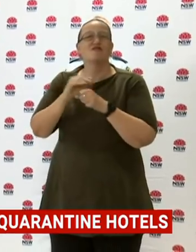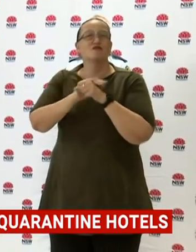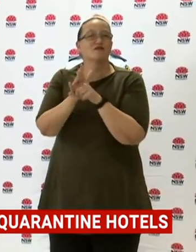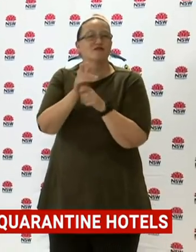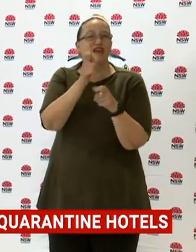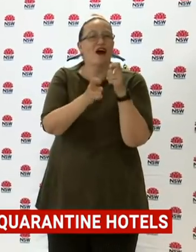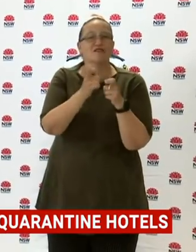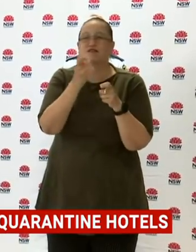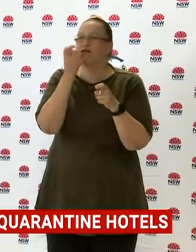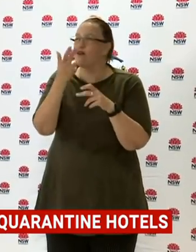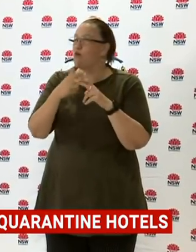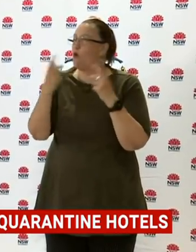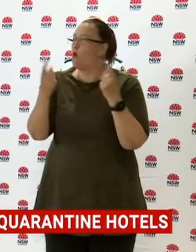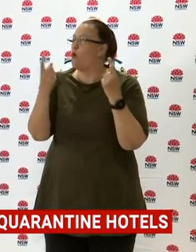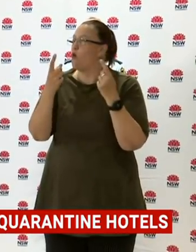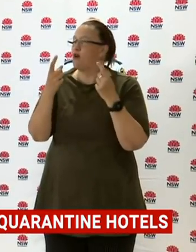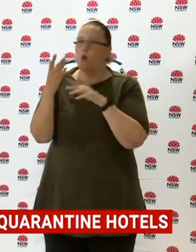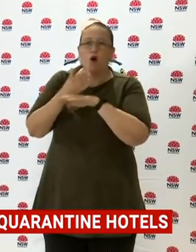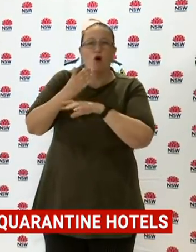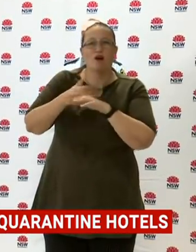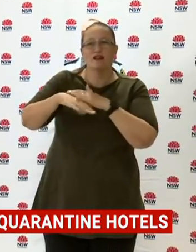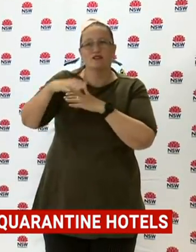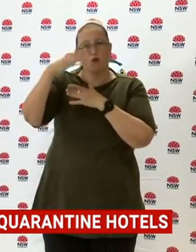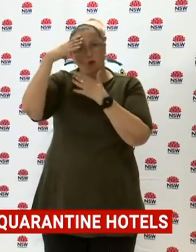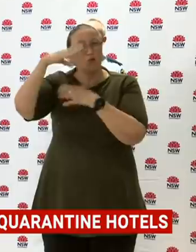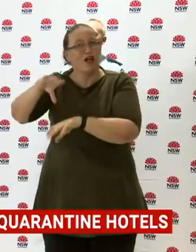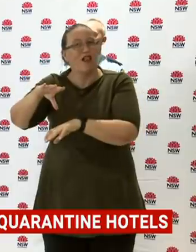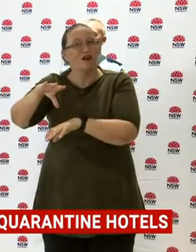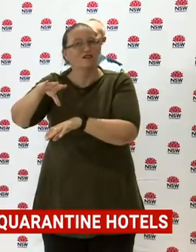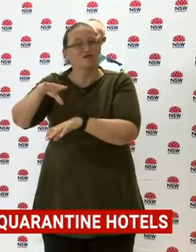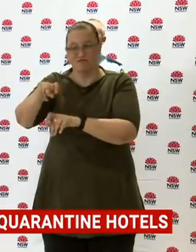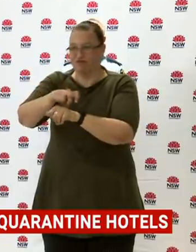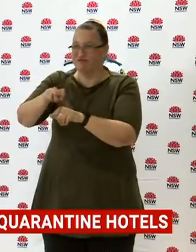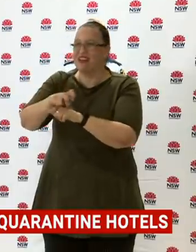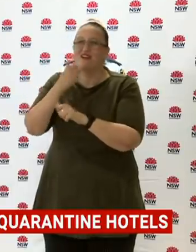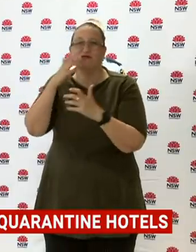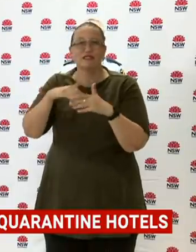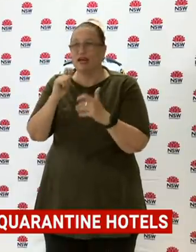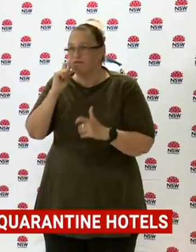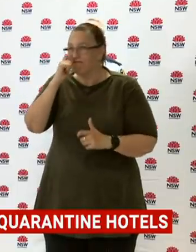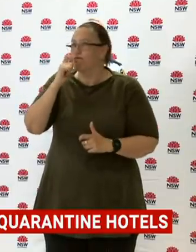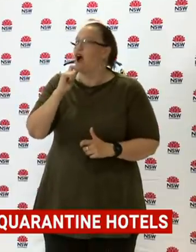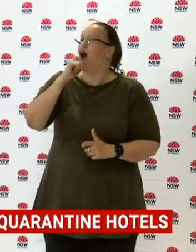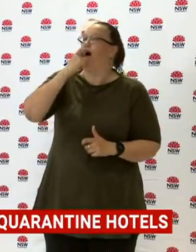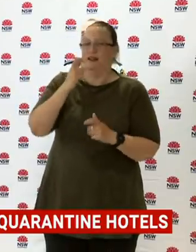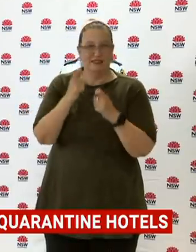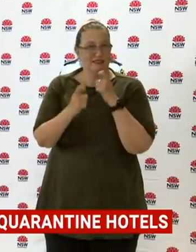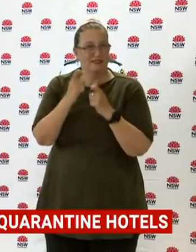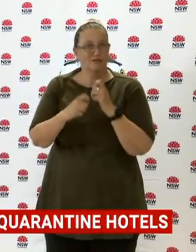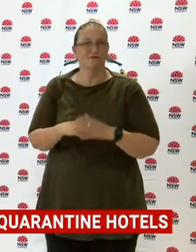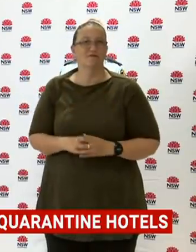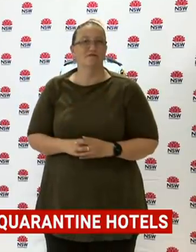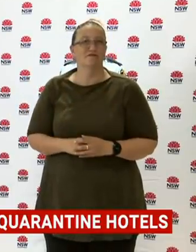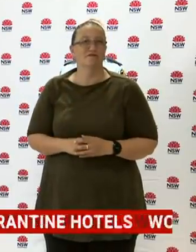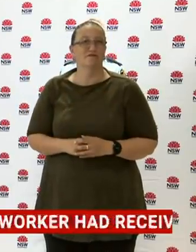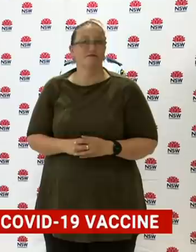the daily swabs that were implemented quite a few months ago now, of all of the quarantine staff. And then late in the evening, there was